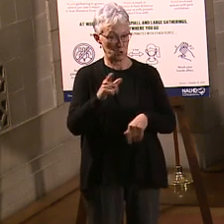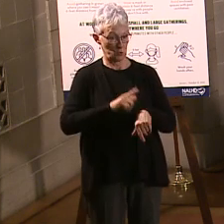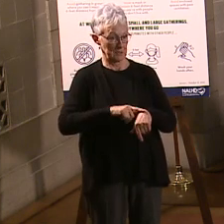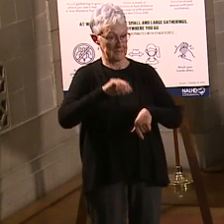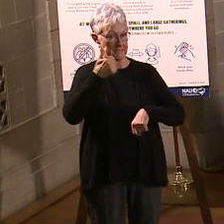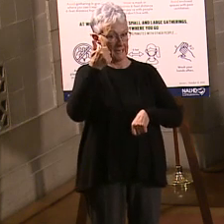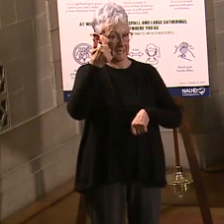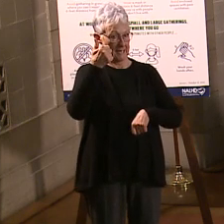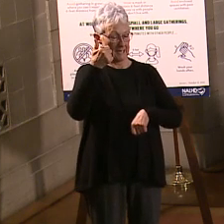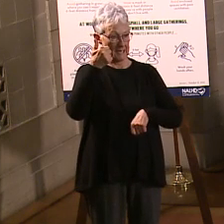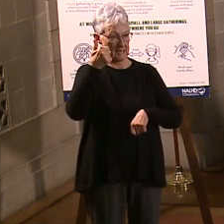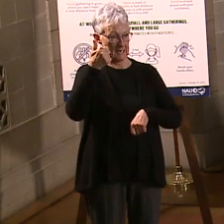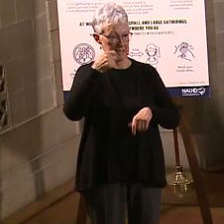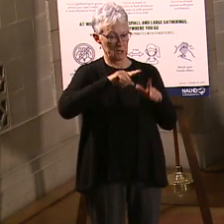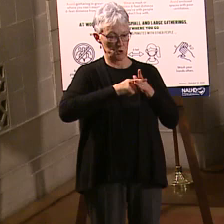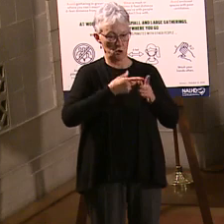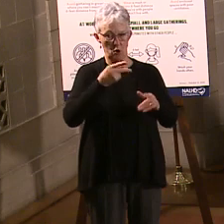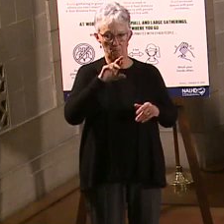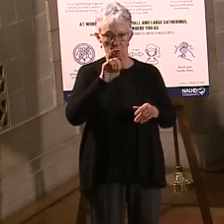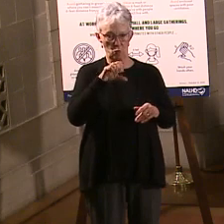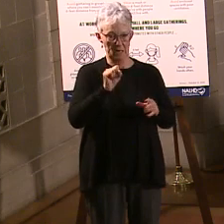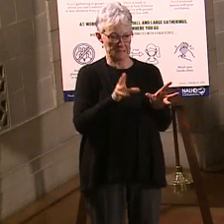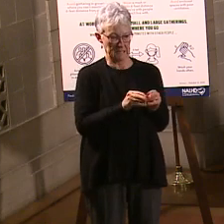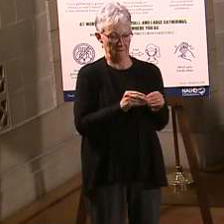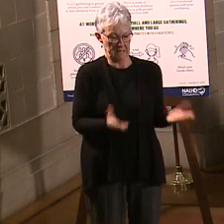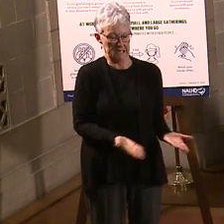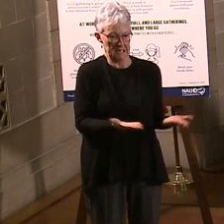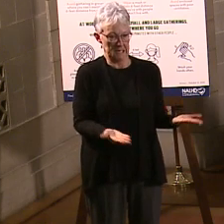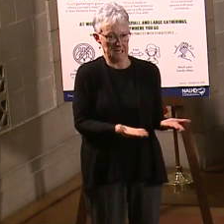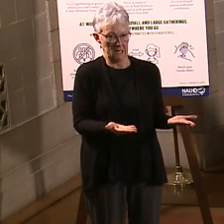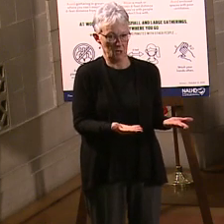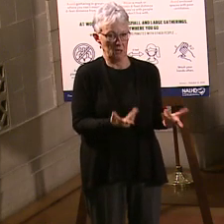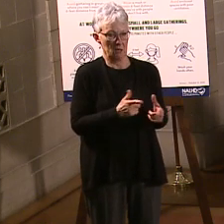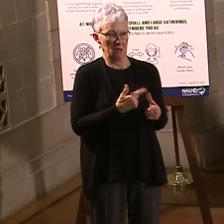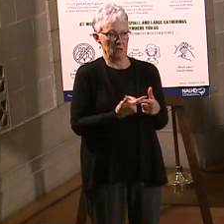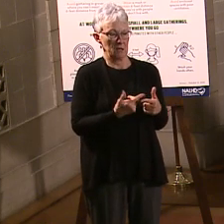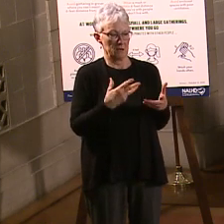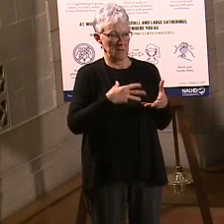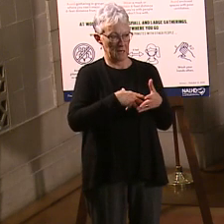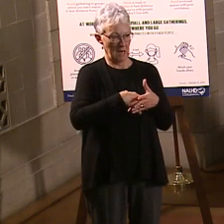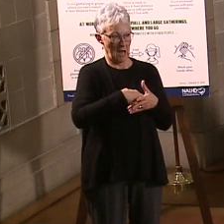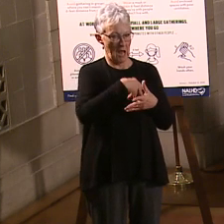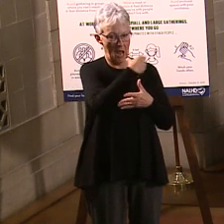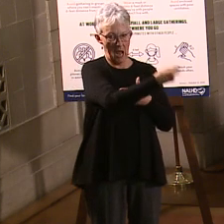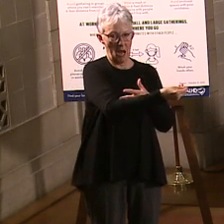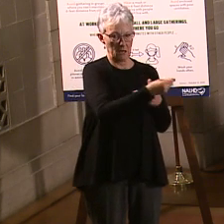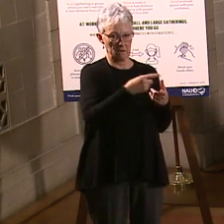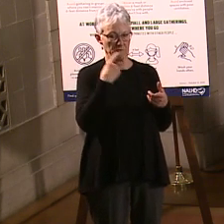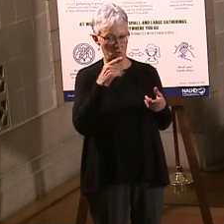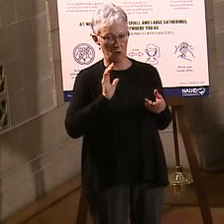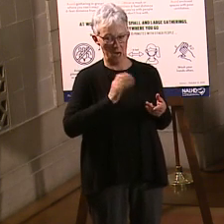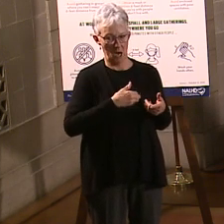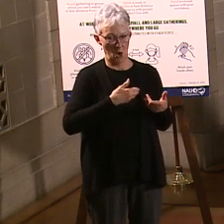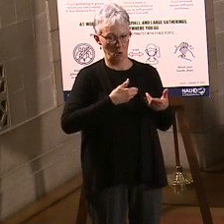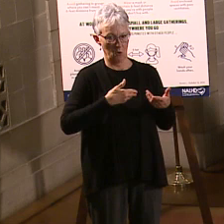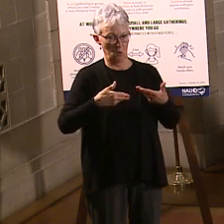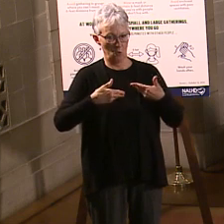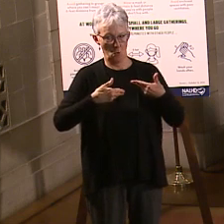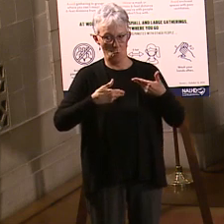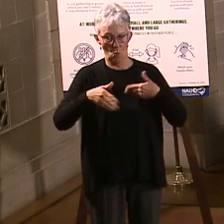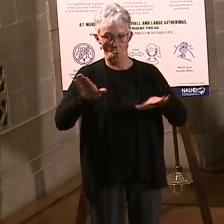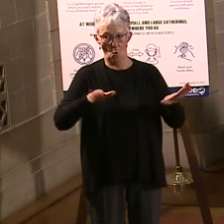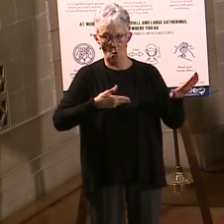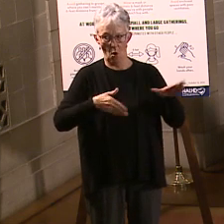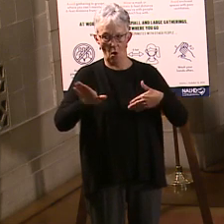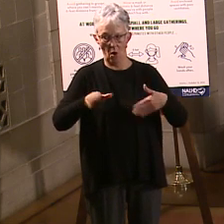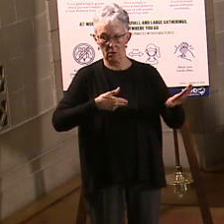We'll start it. We'll do it. We'll start the press conference here in the hearing room, and then we will go outside to do our walk. Thanks very much, and